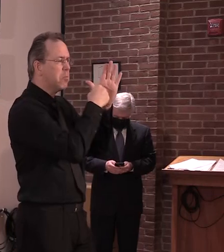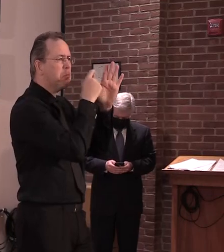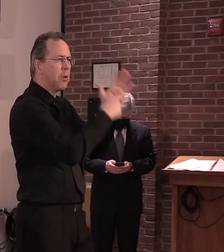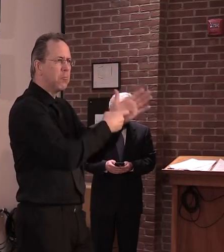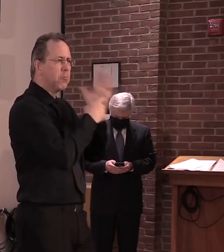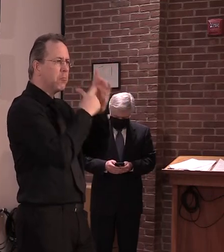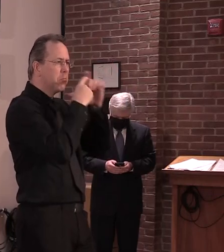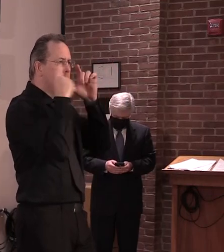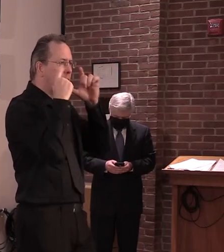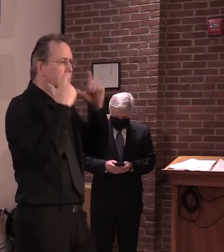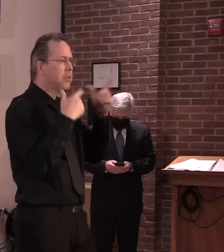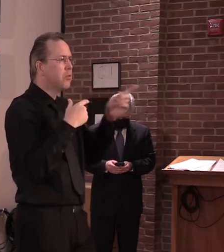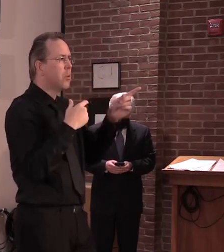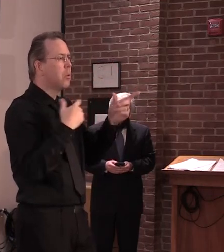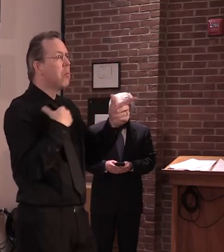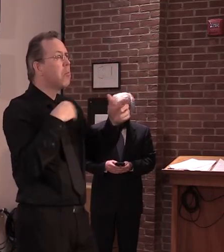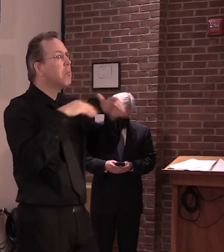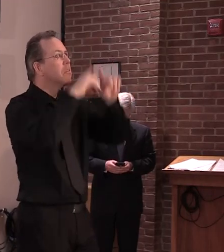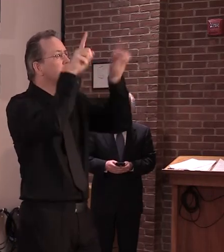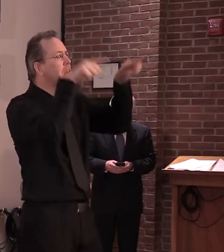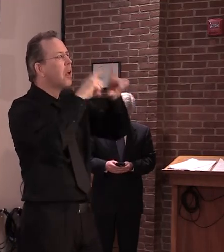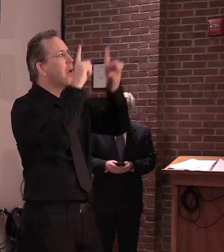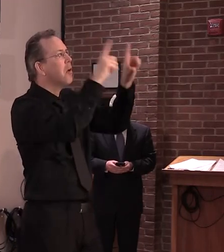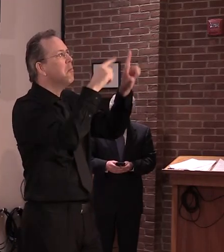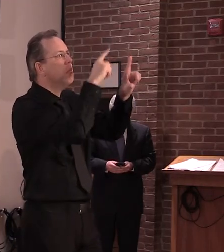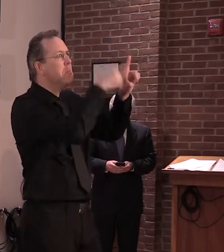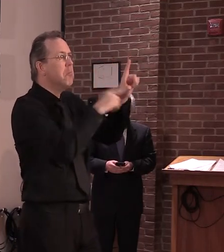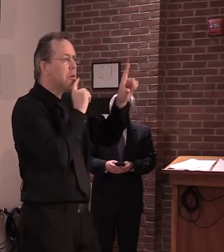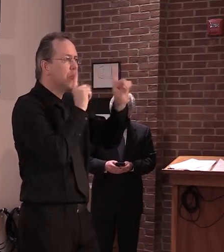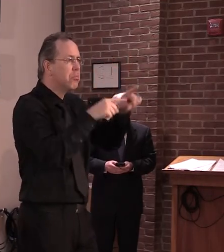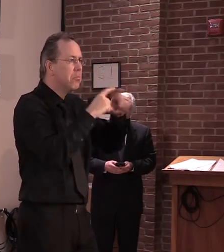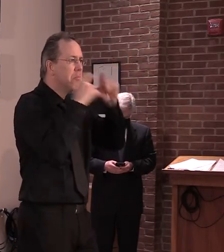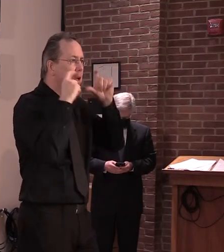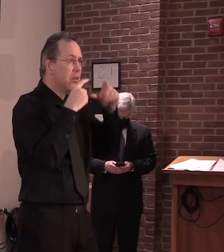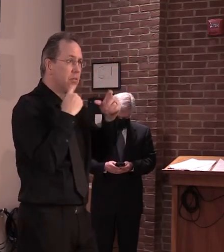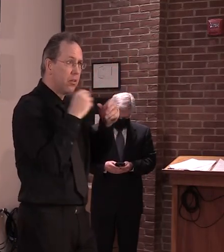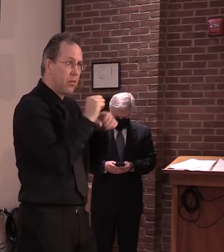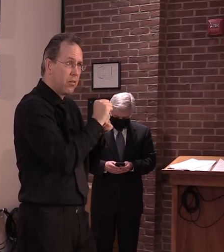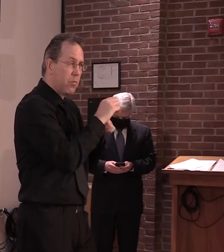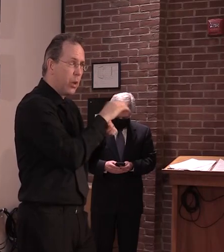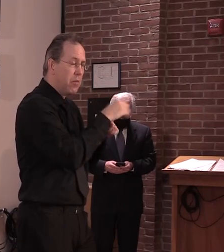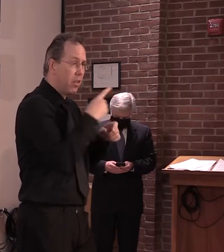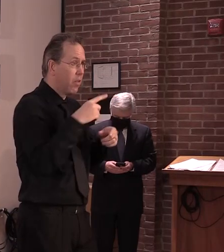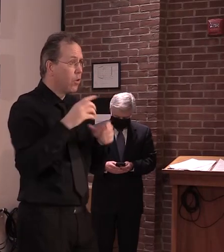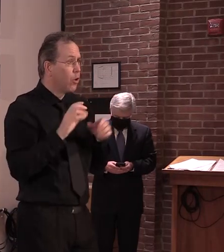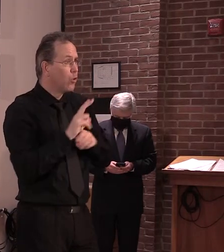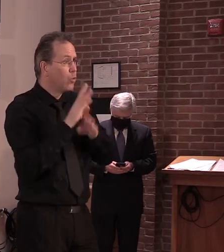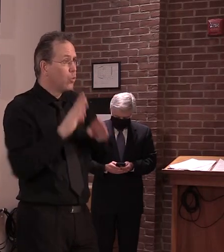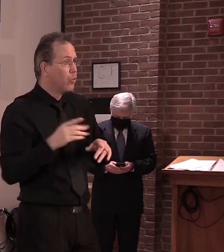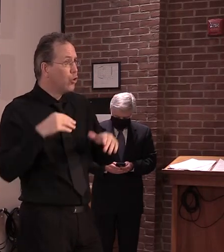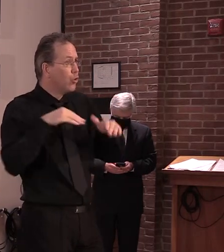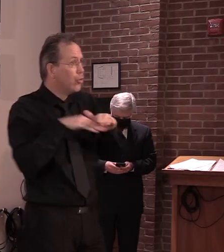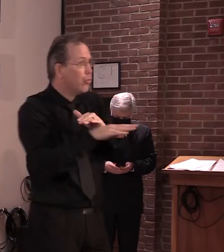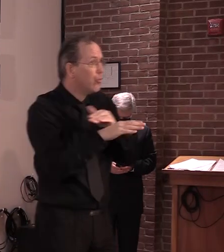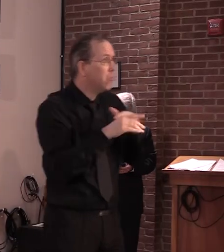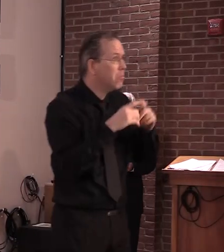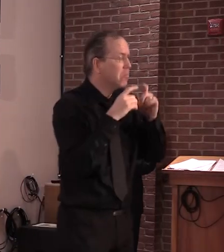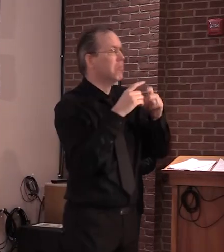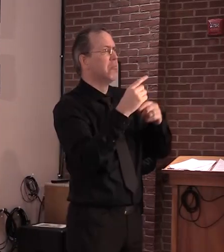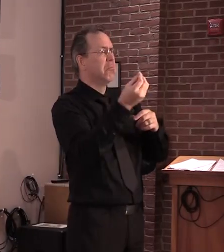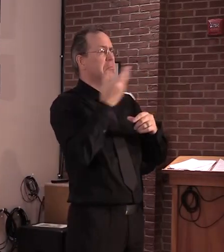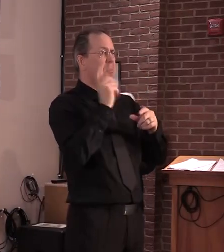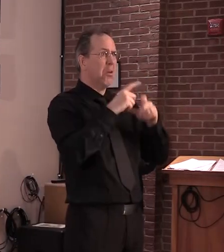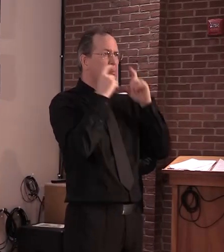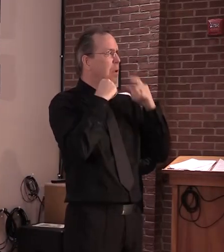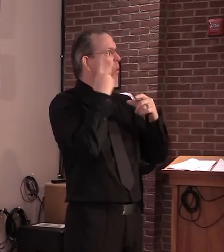Is this something that you're hearing about and does that concern you? No, that's what I had answered before. I think it sets up a